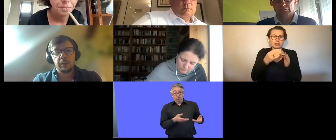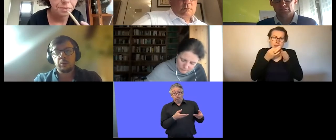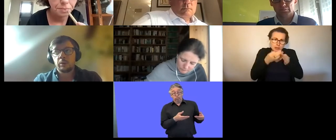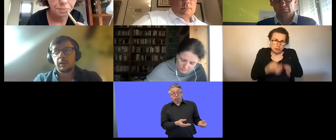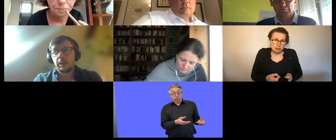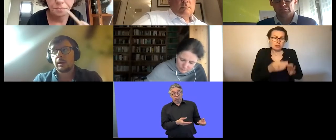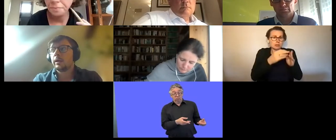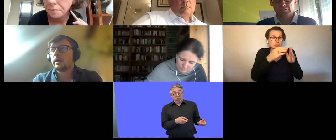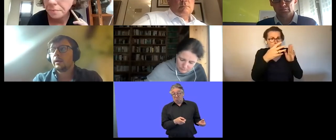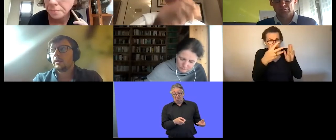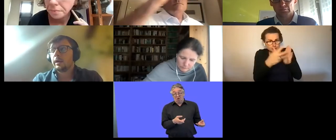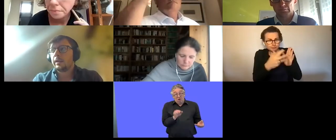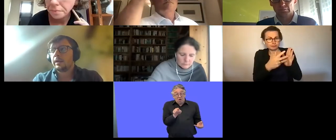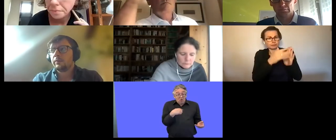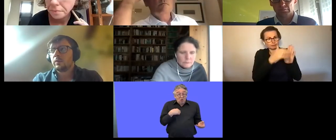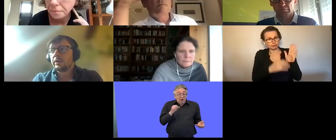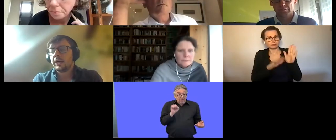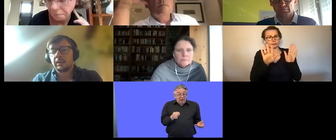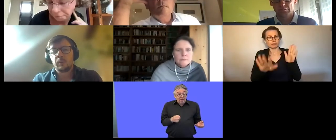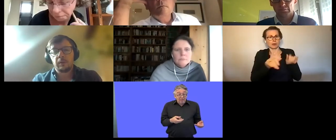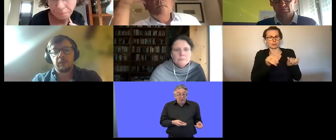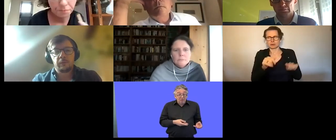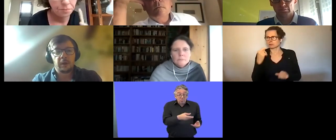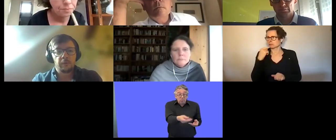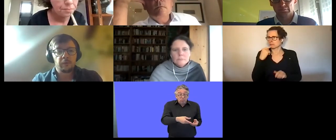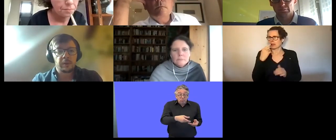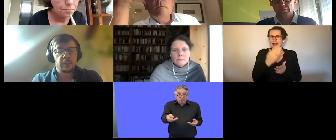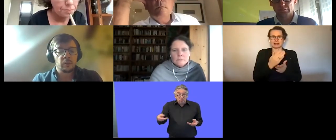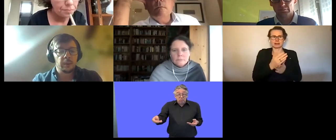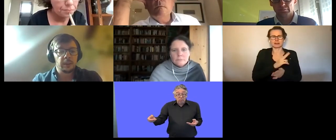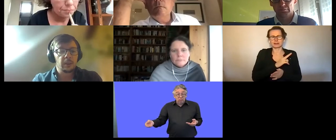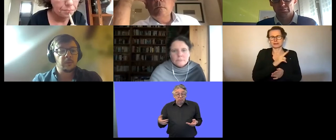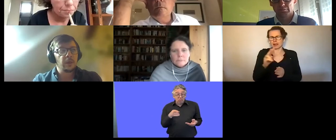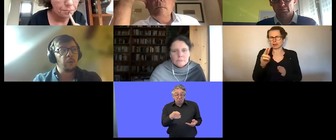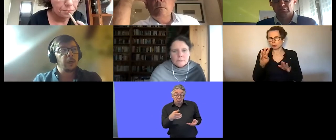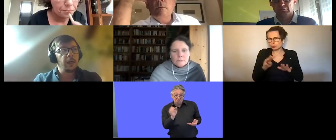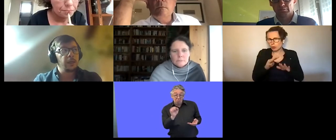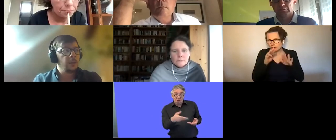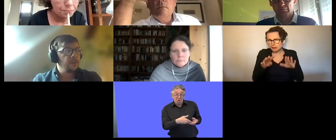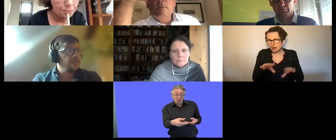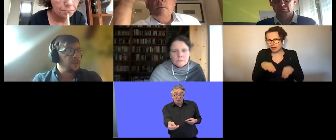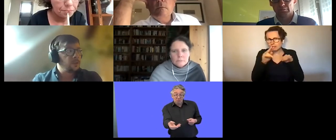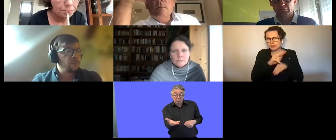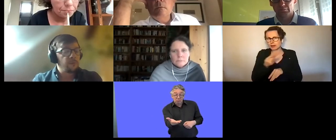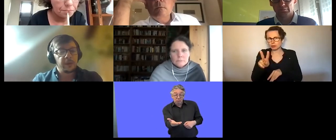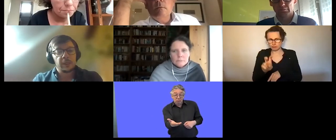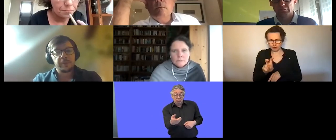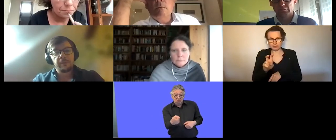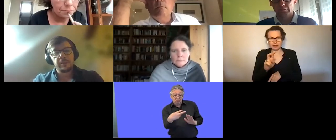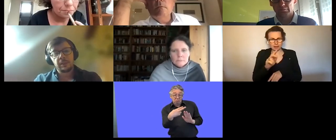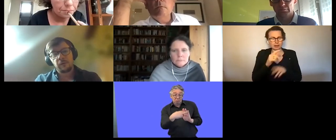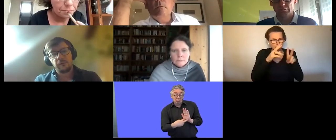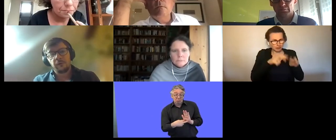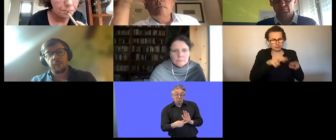that we undertook uh at the end of 2019 beginning of uh of 2020 especially looking at some of the